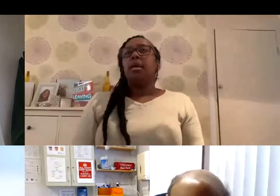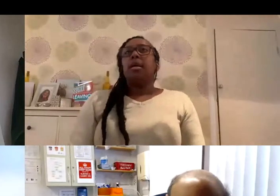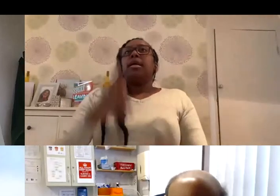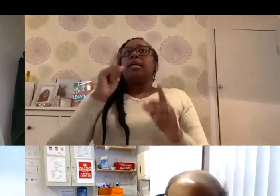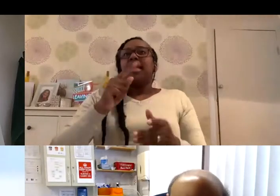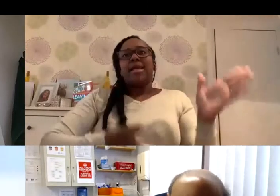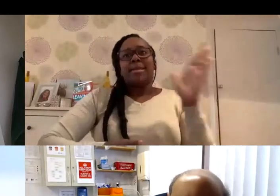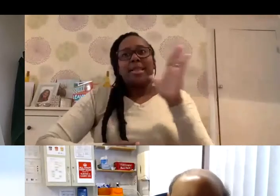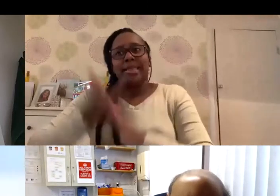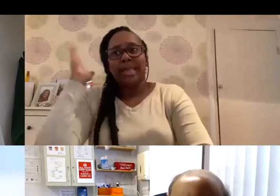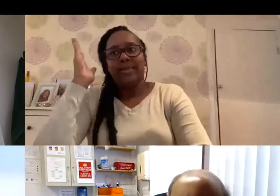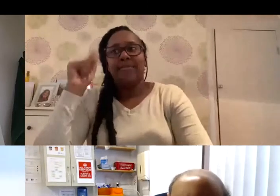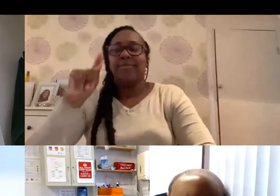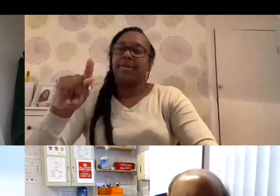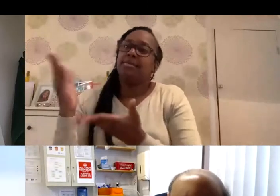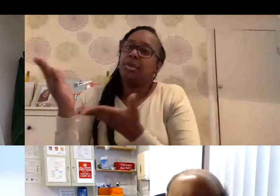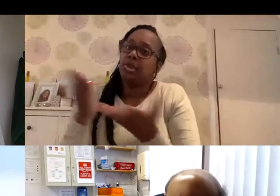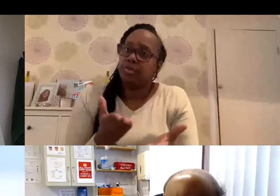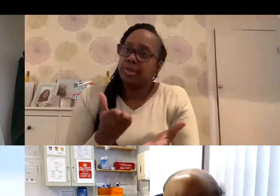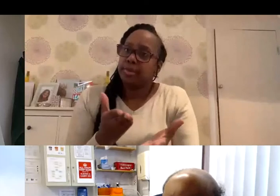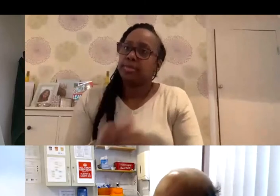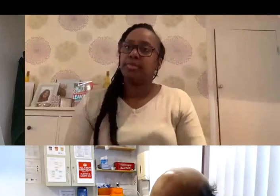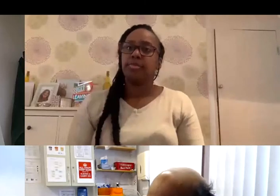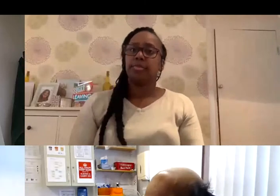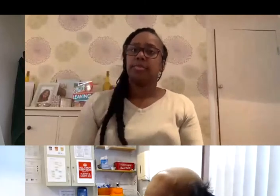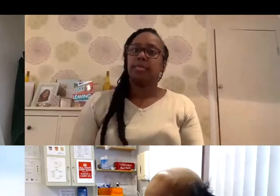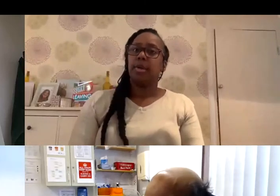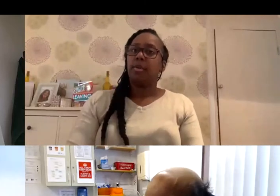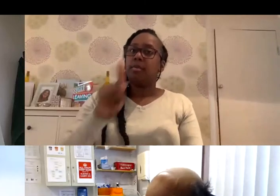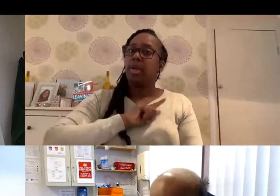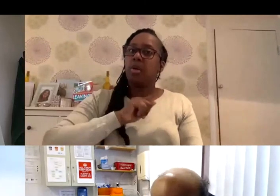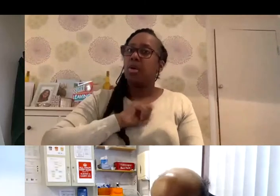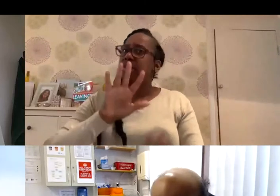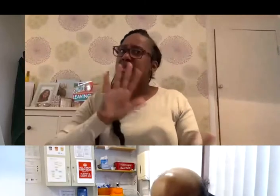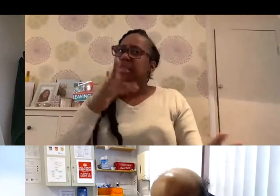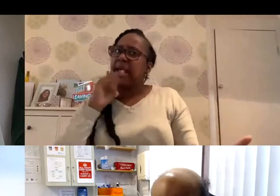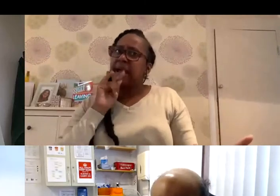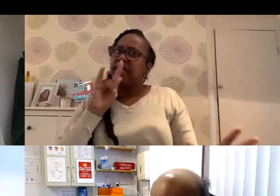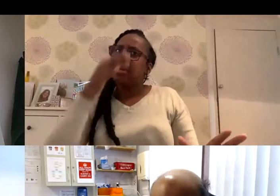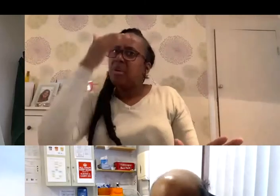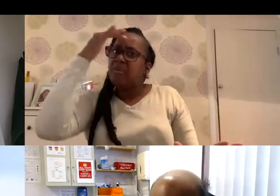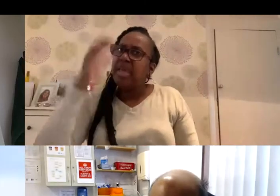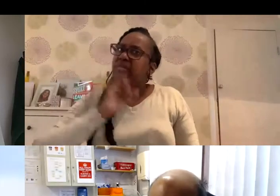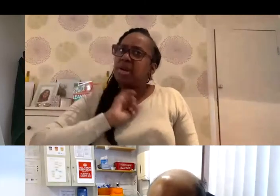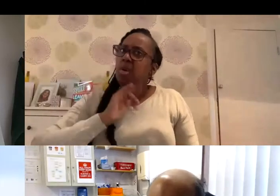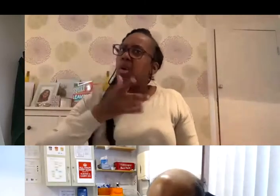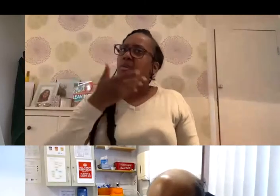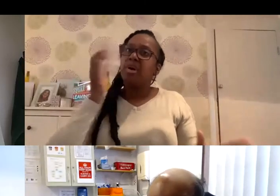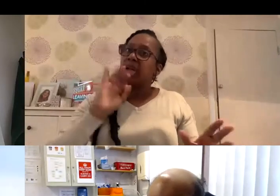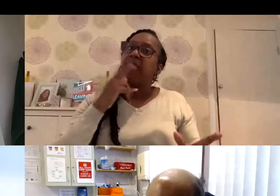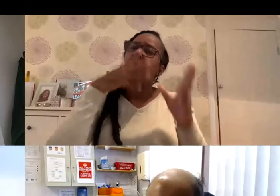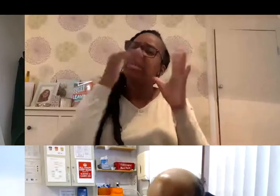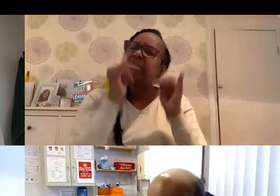service. And because he was not symptomatic, we did some more tests